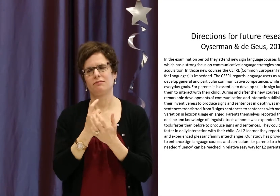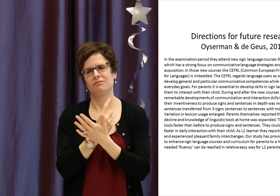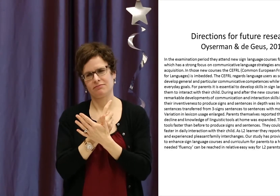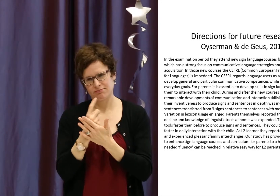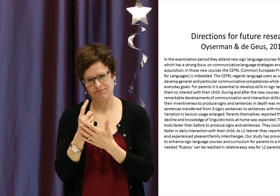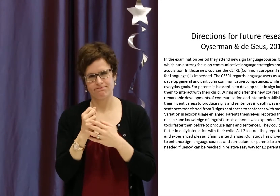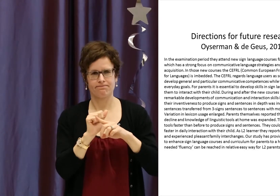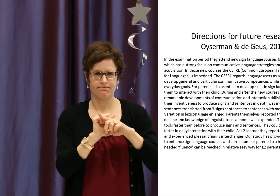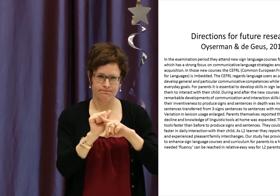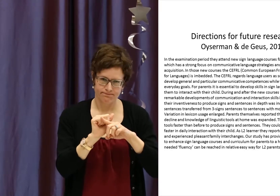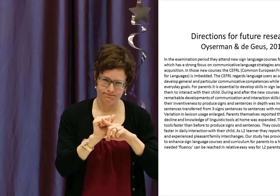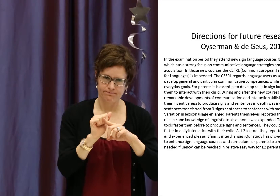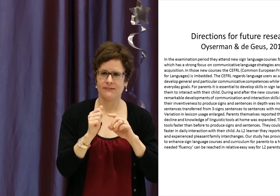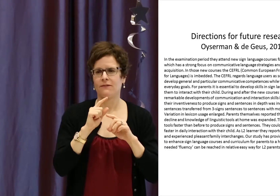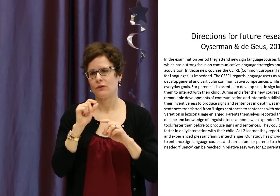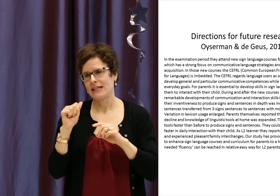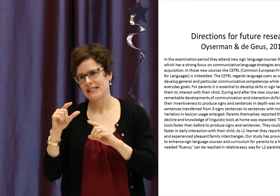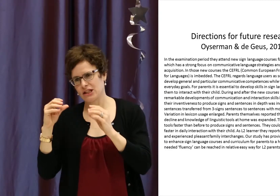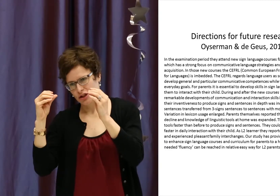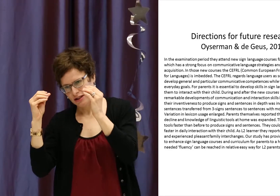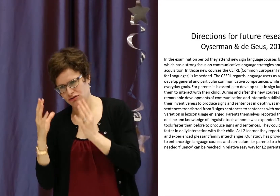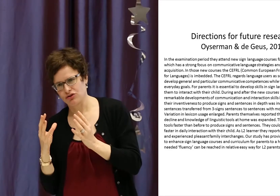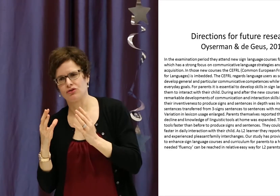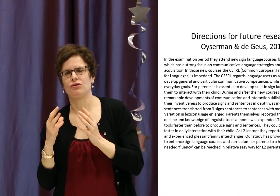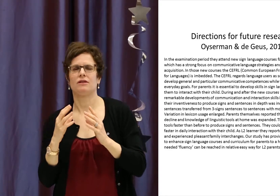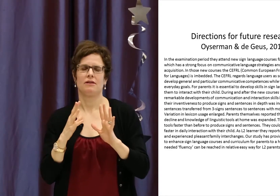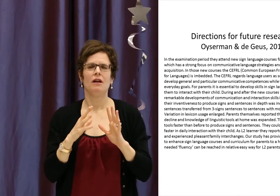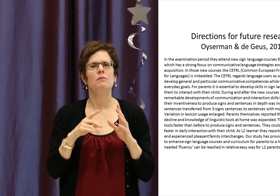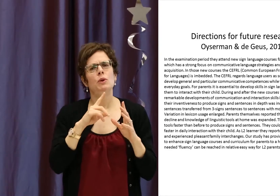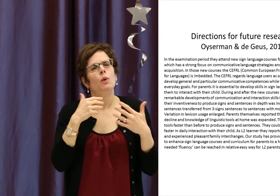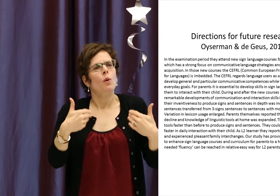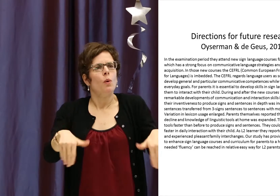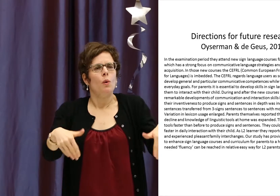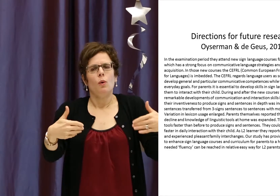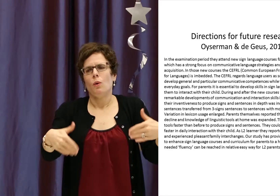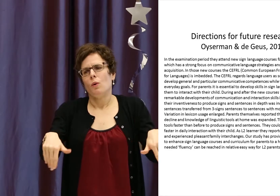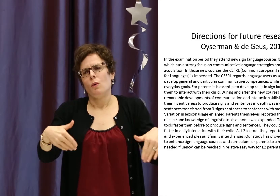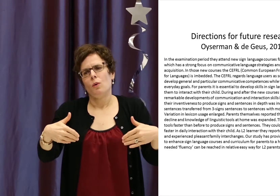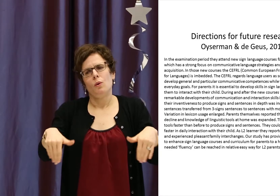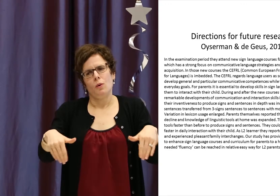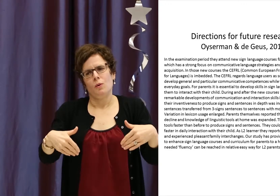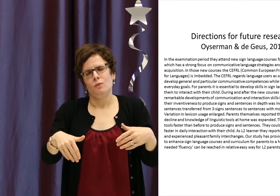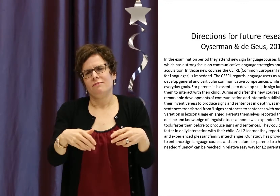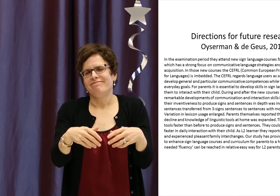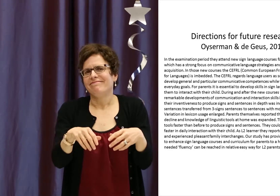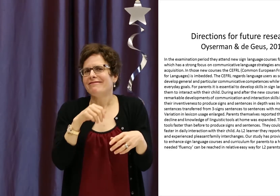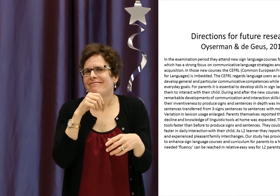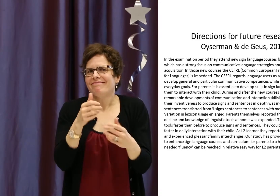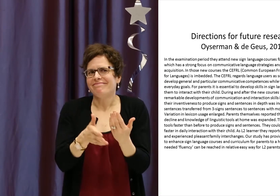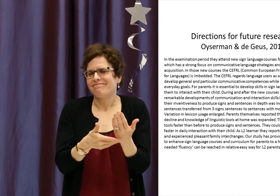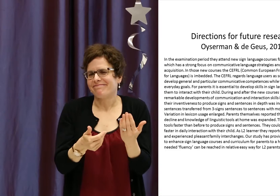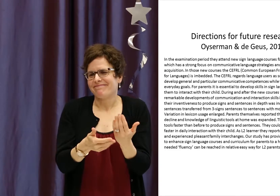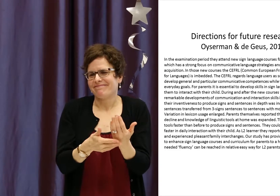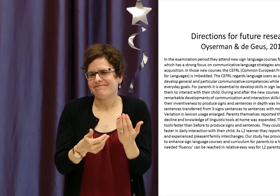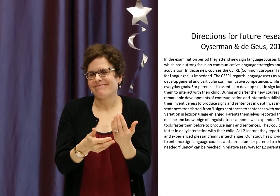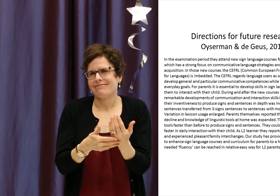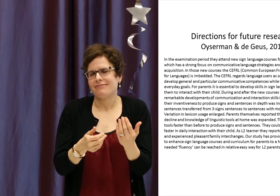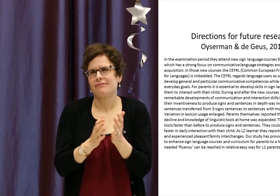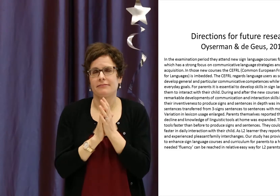We had one week together to train the instructors for this course. And this was not an